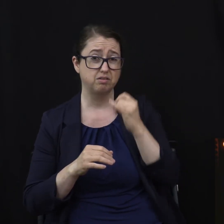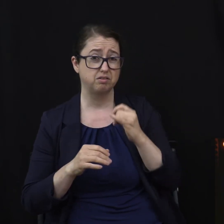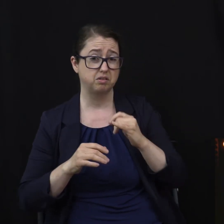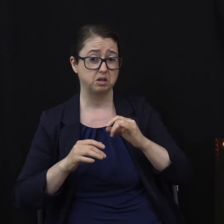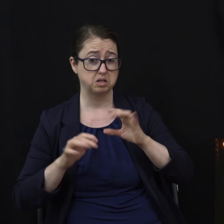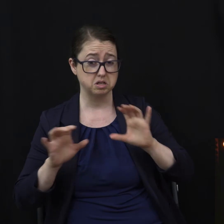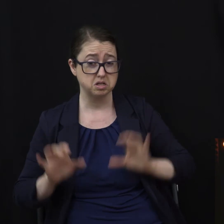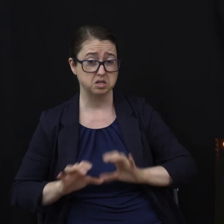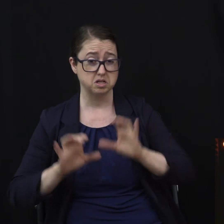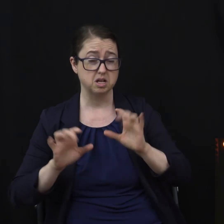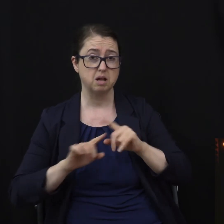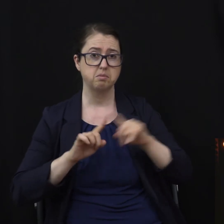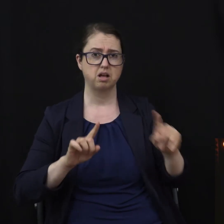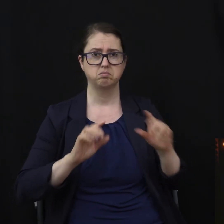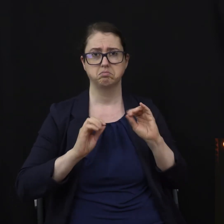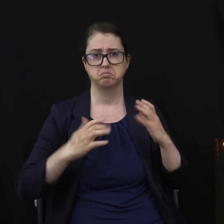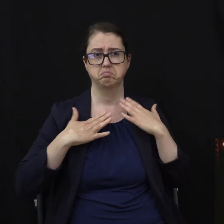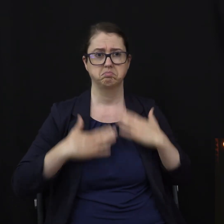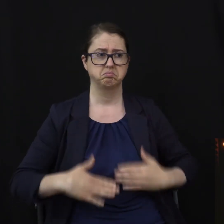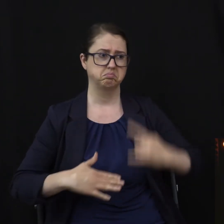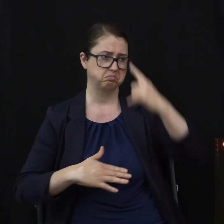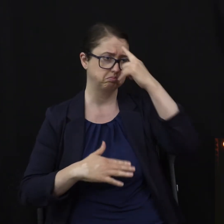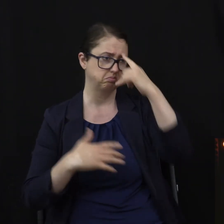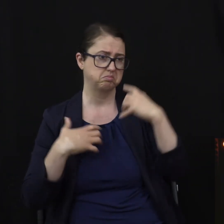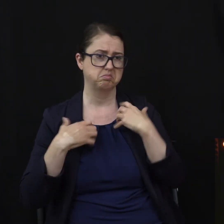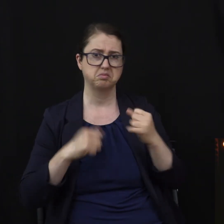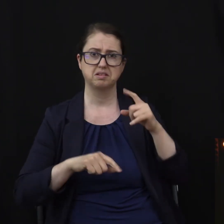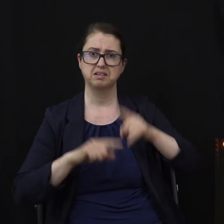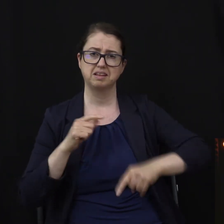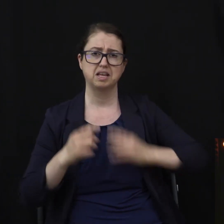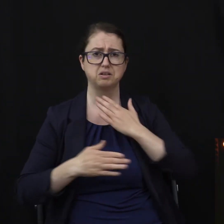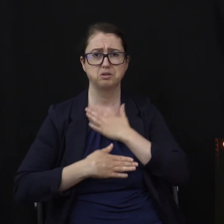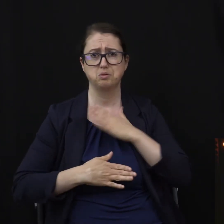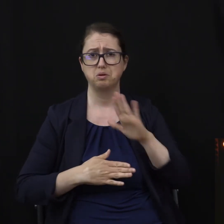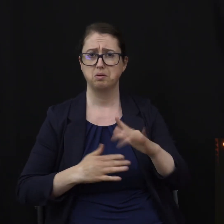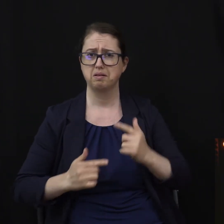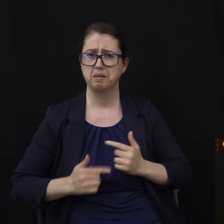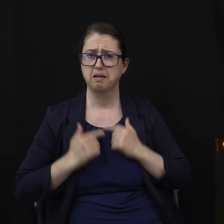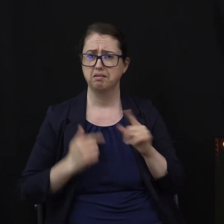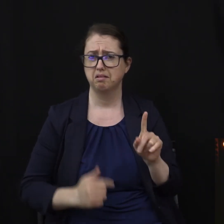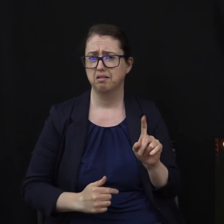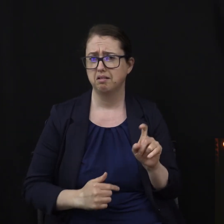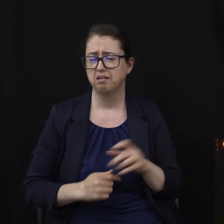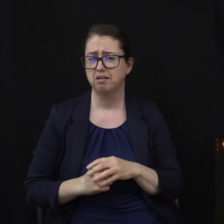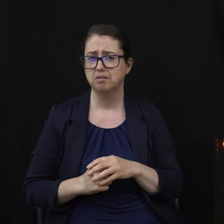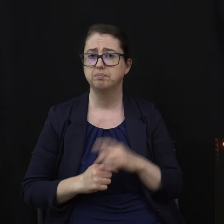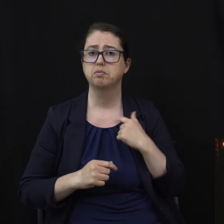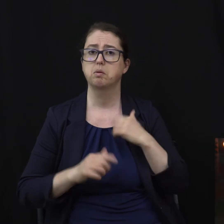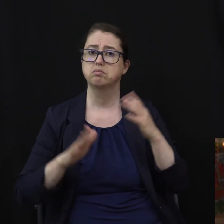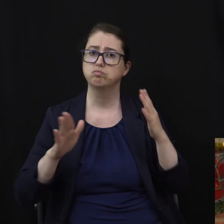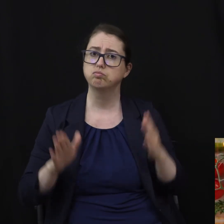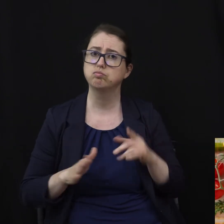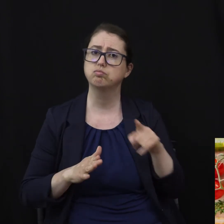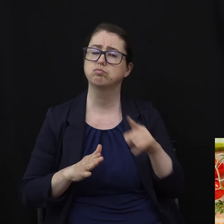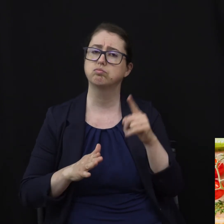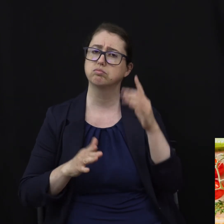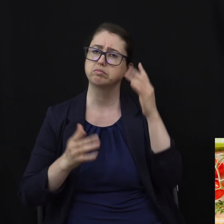health to be able to enjoy your life? I want to encourage you to begin to think that taking